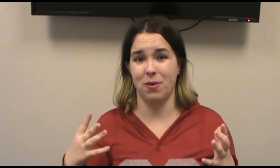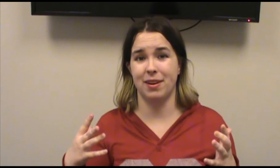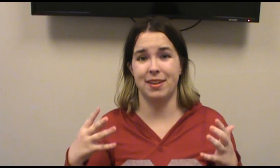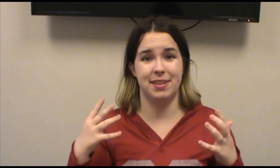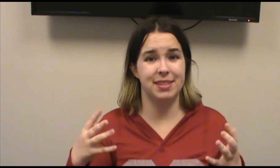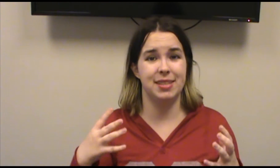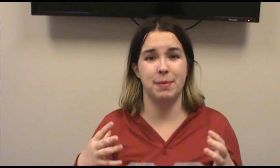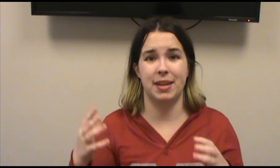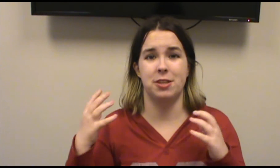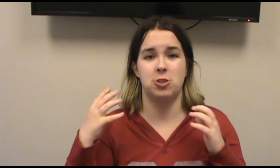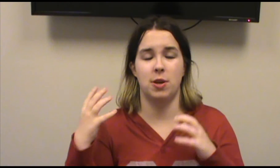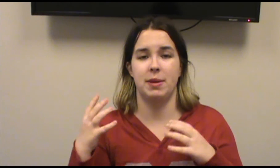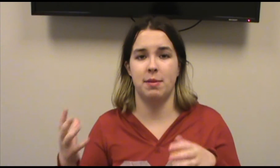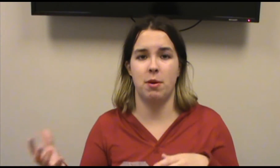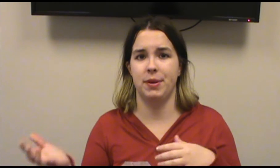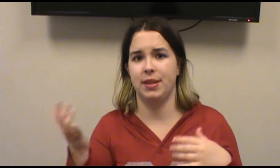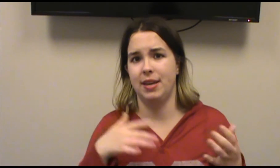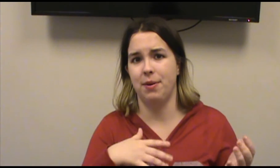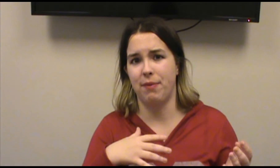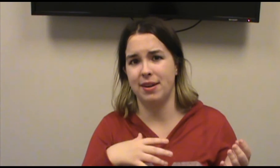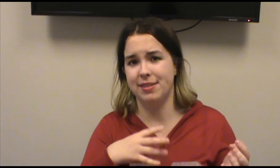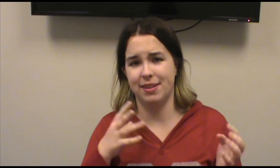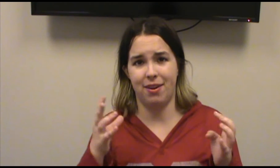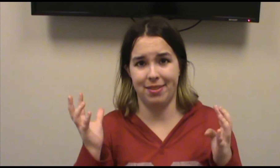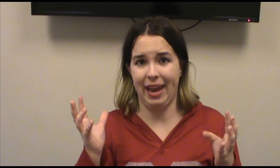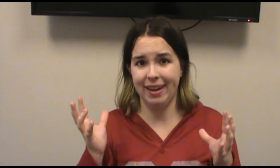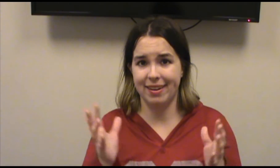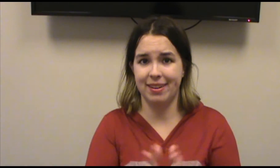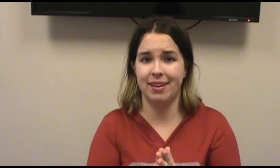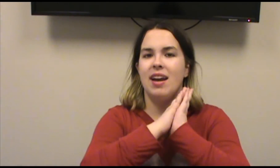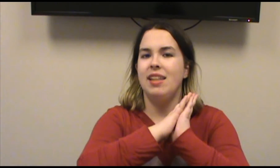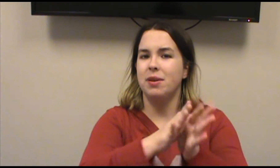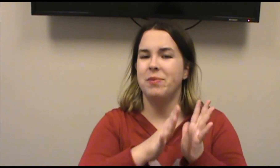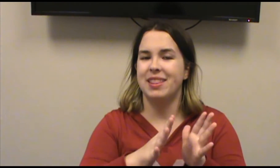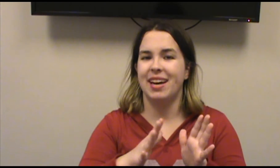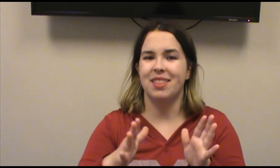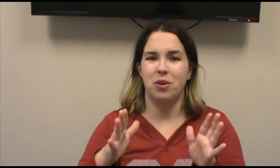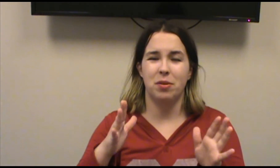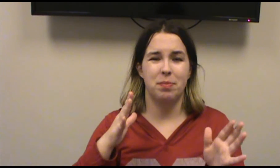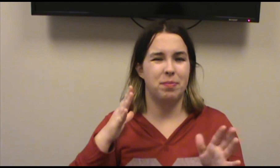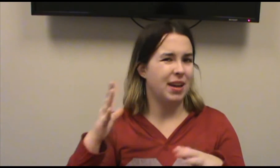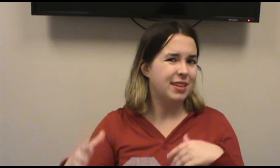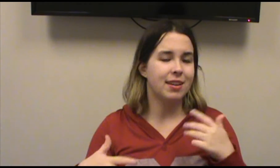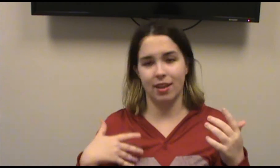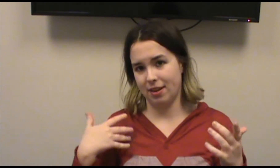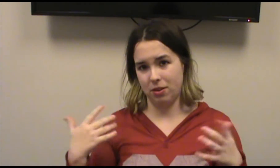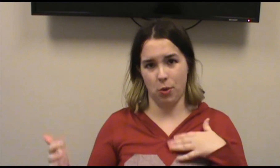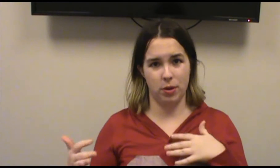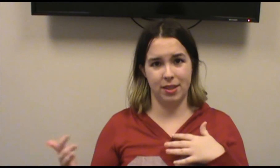it and it did seem like it should have been the moment that it was and all that. And then with that the whole idea that Gorin